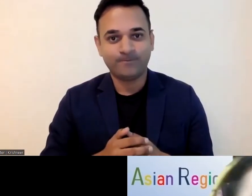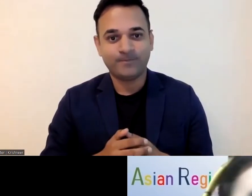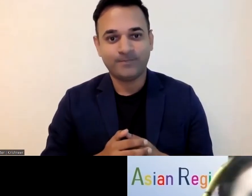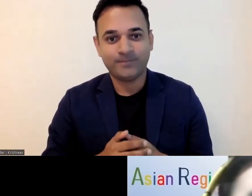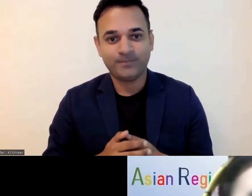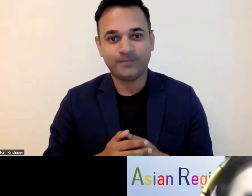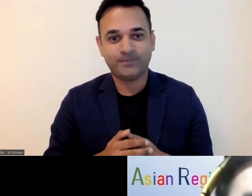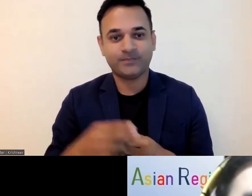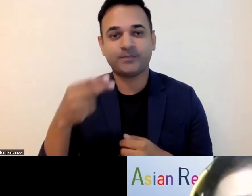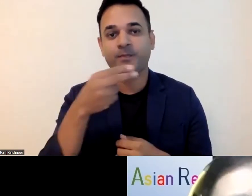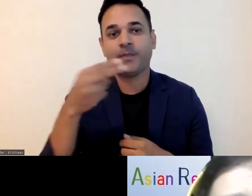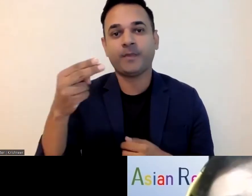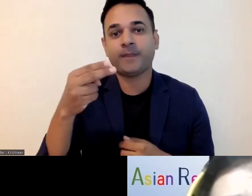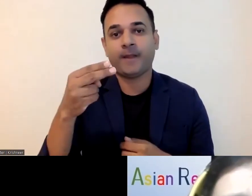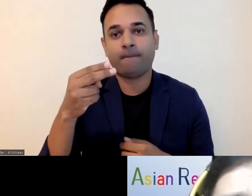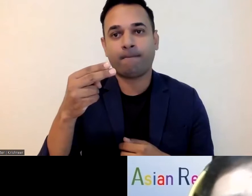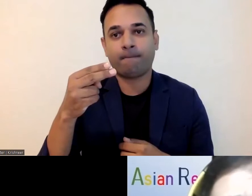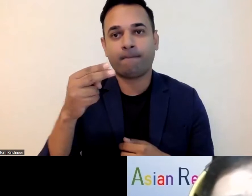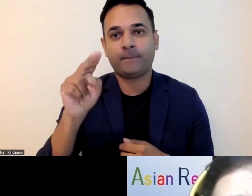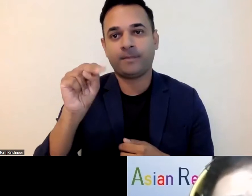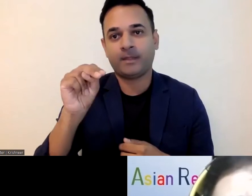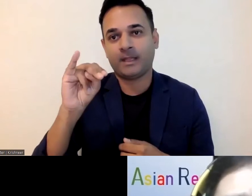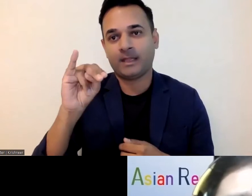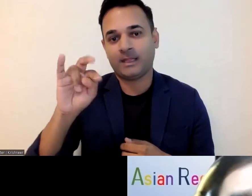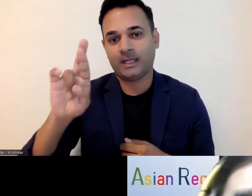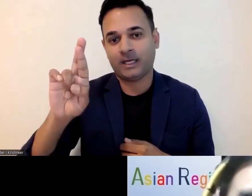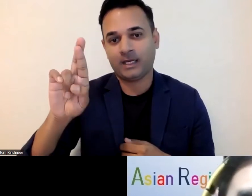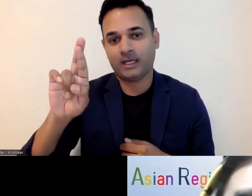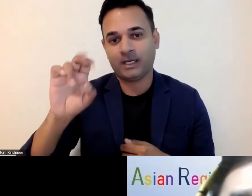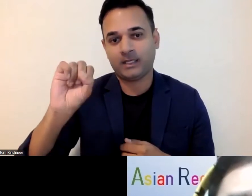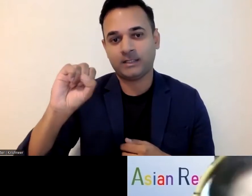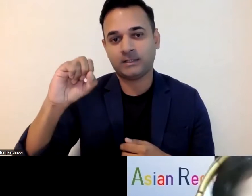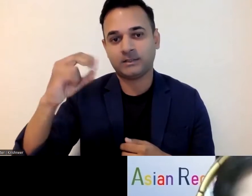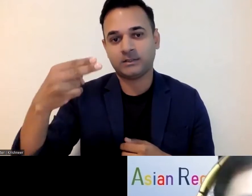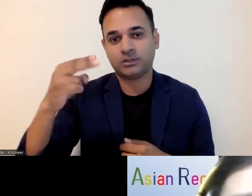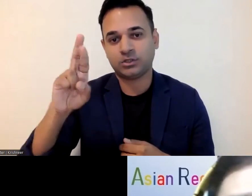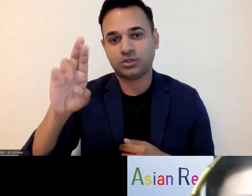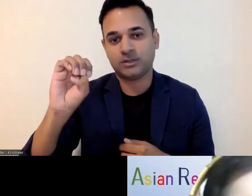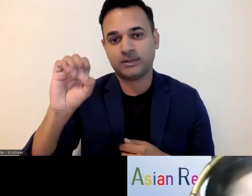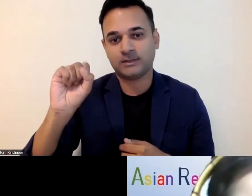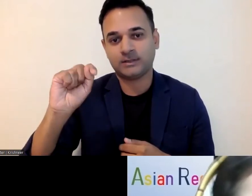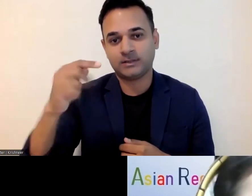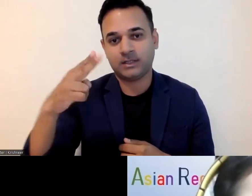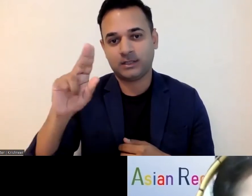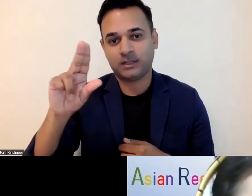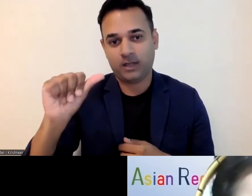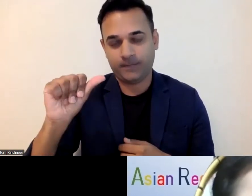development enthusiast and a youth um and uh uh